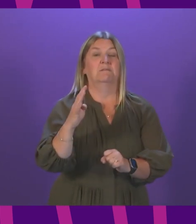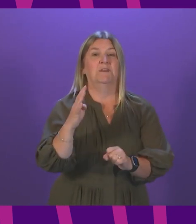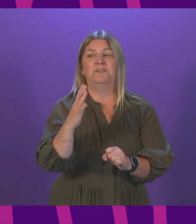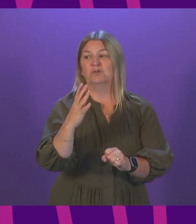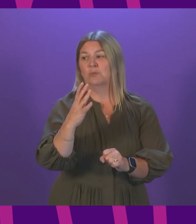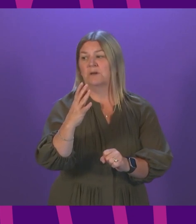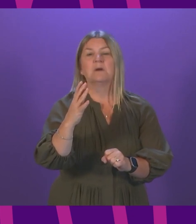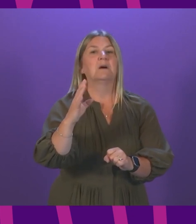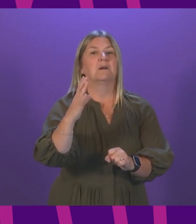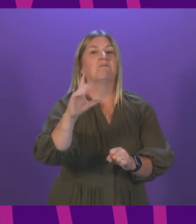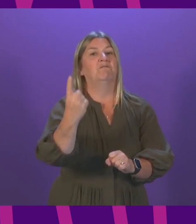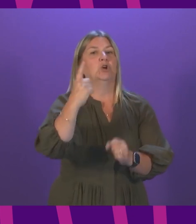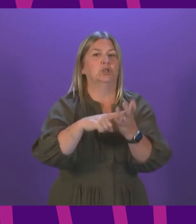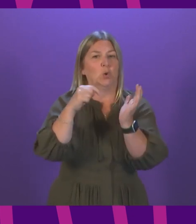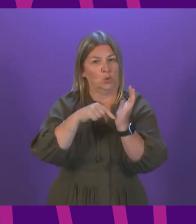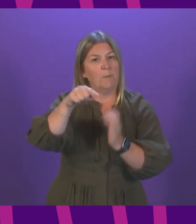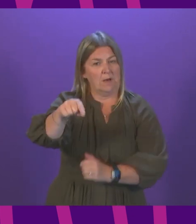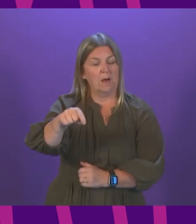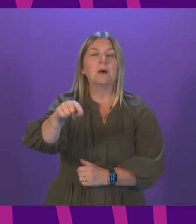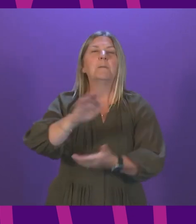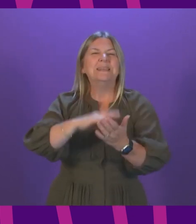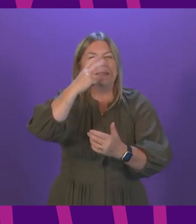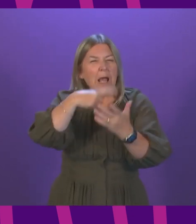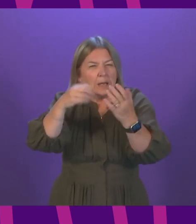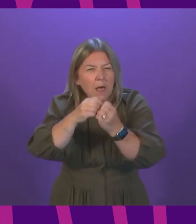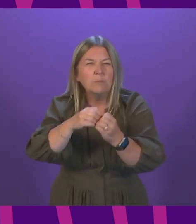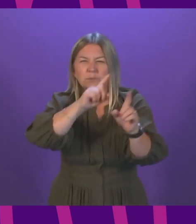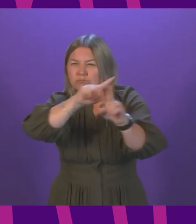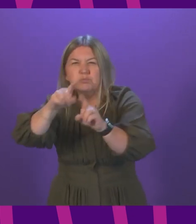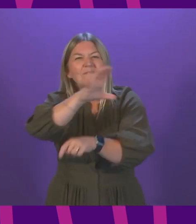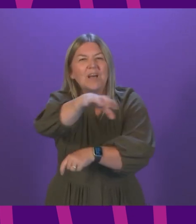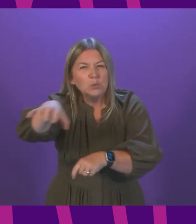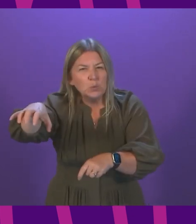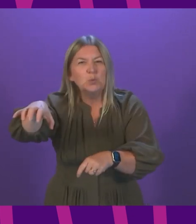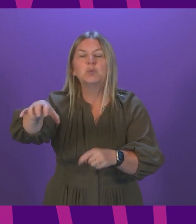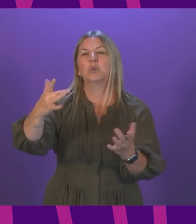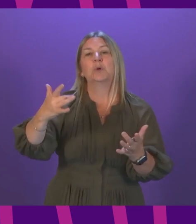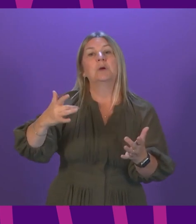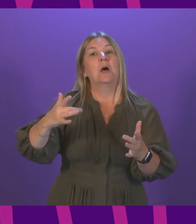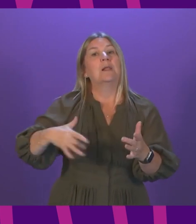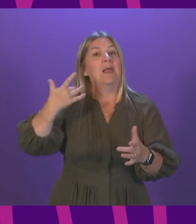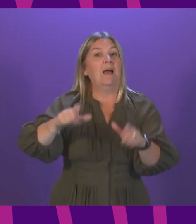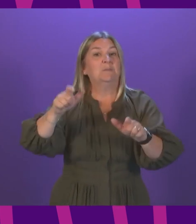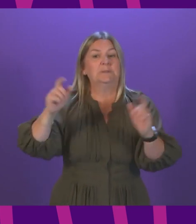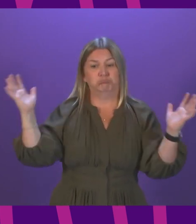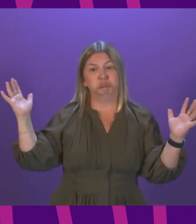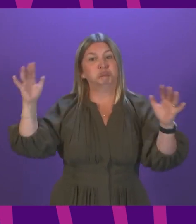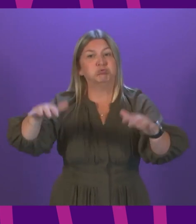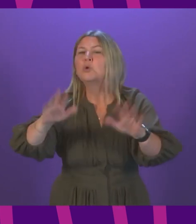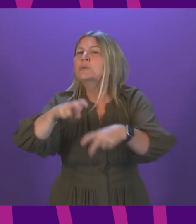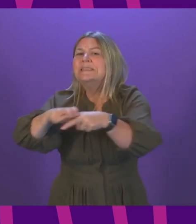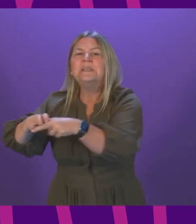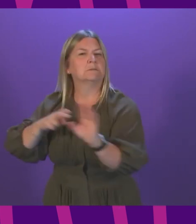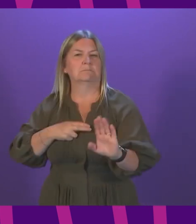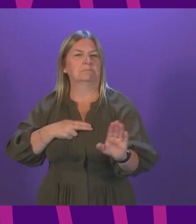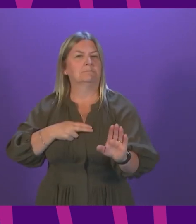apply as previously indicated to nightclubs and similar venues to live indoor unseated events of more than 500 people